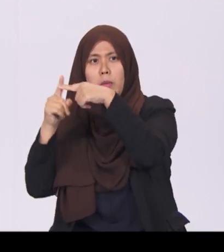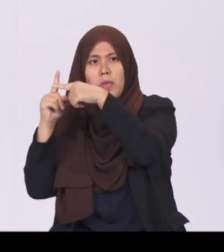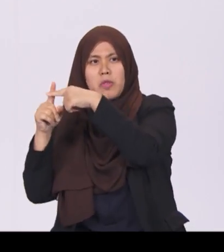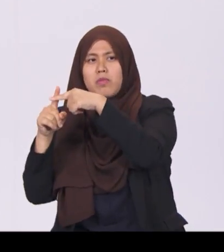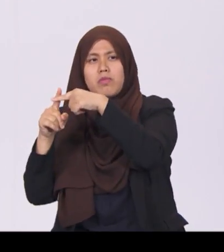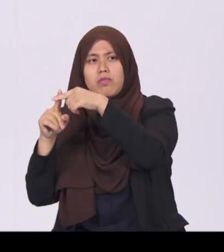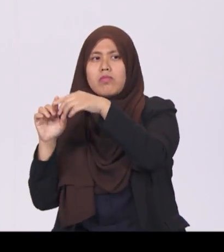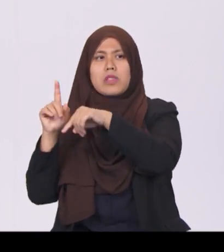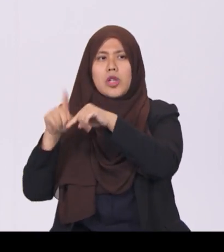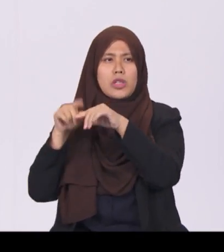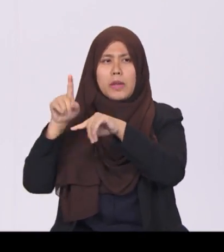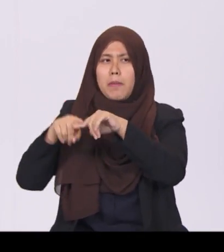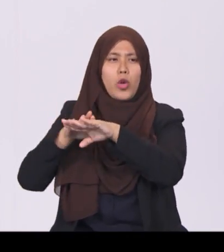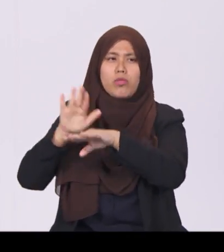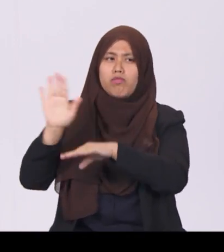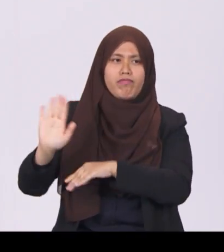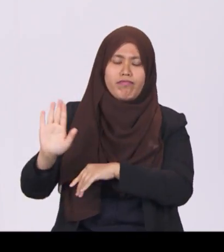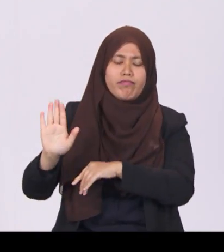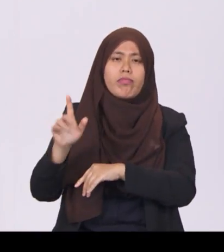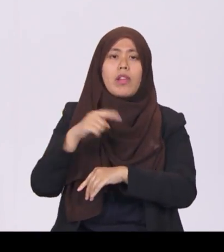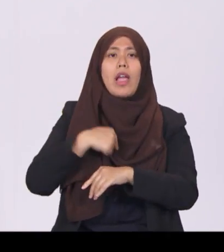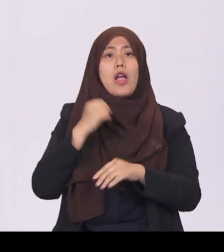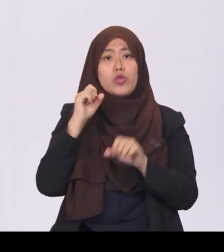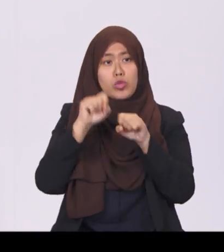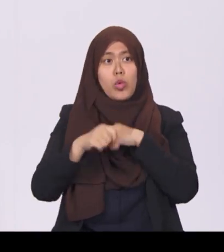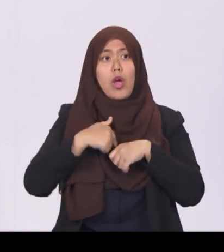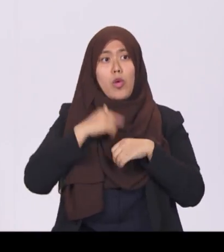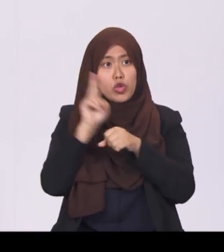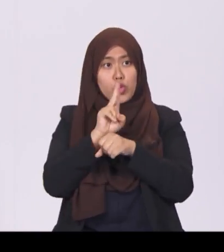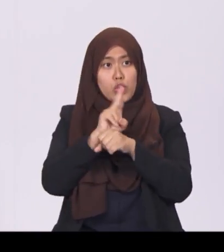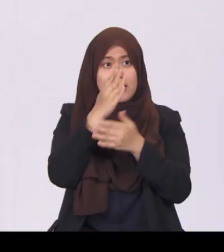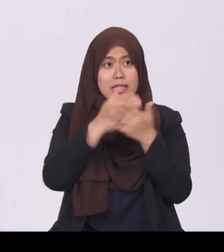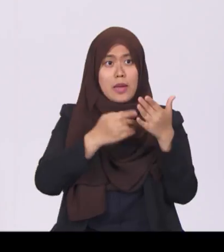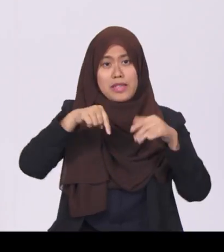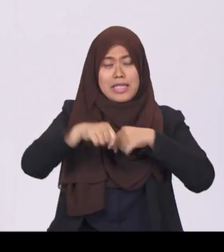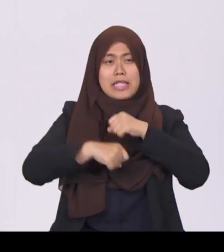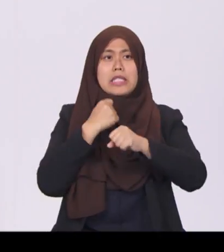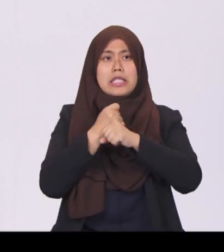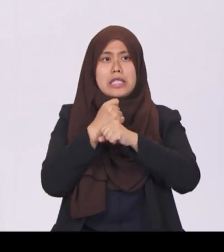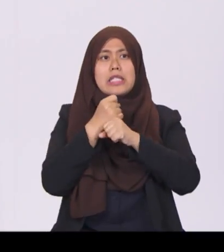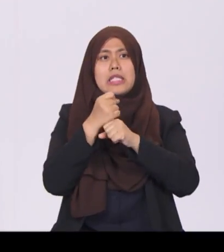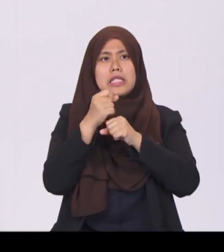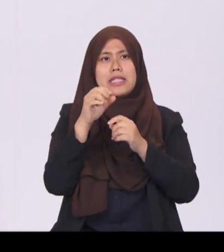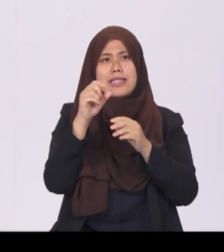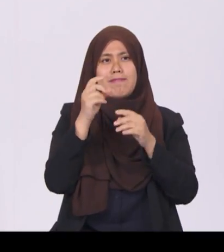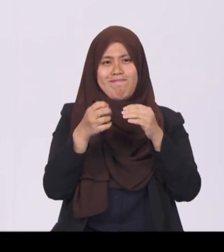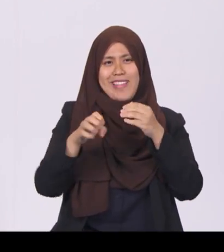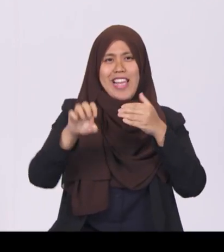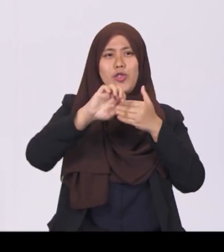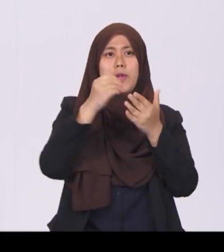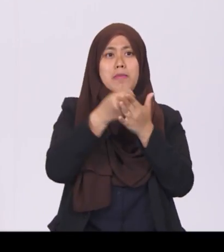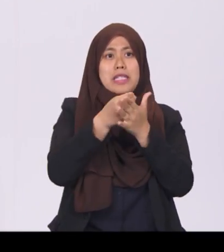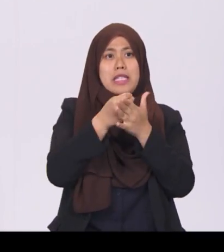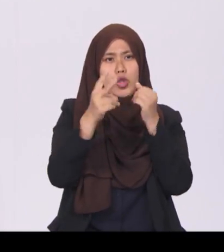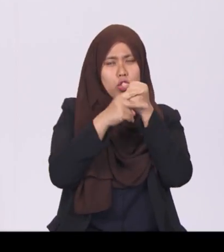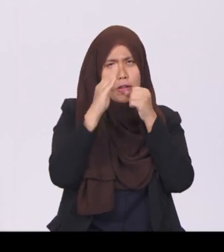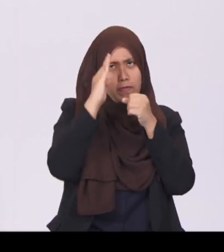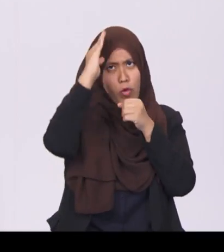I would therefore use some of this year's exceptional surplus to save ahead for future spending. First,